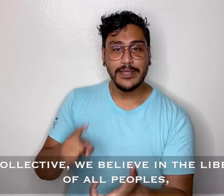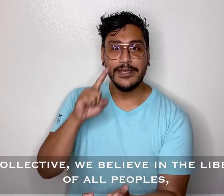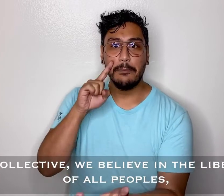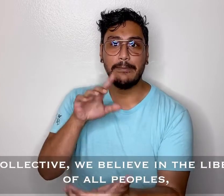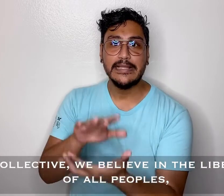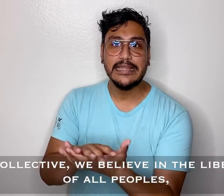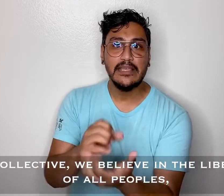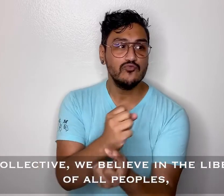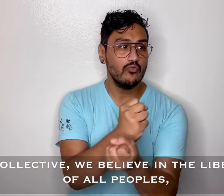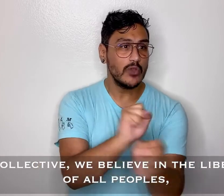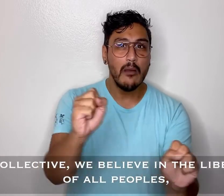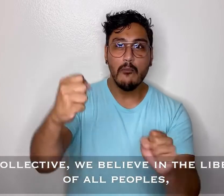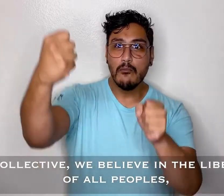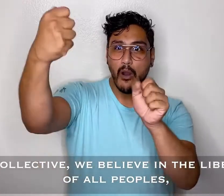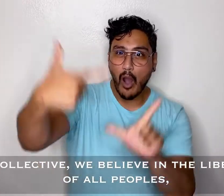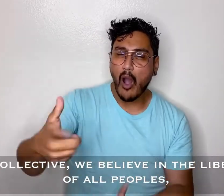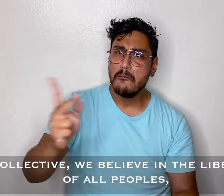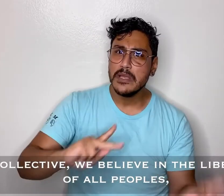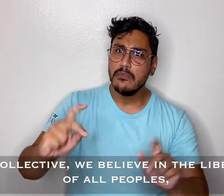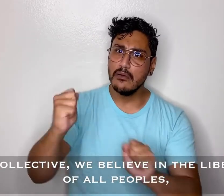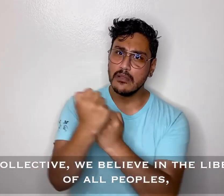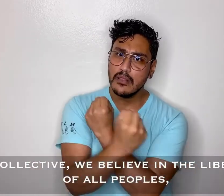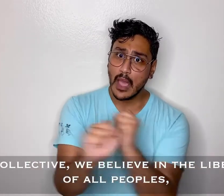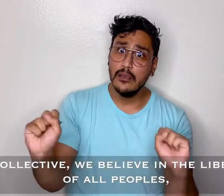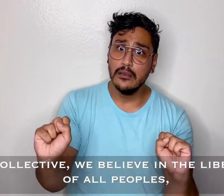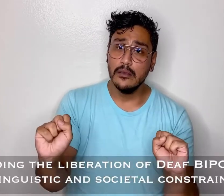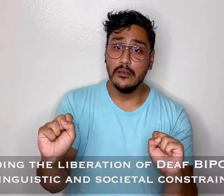As a collective, we believe in the liberation of all peoples.